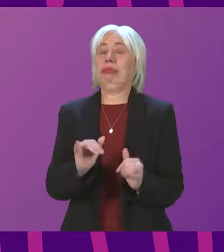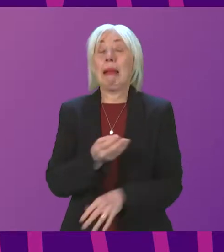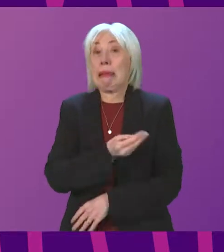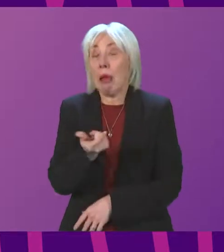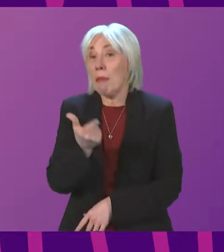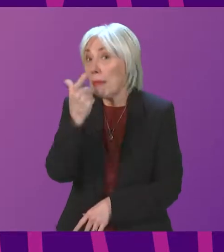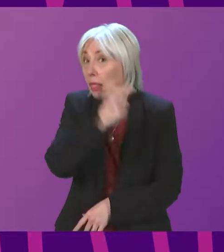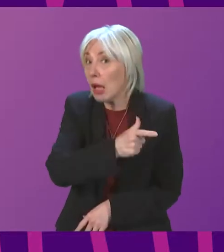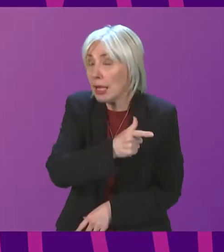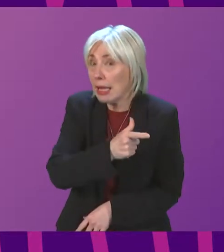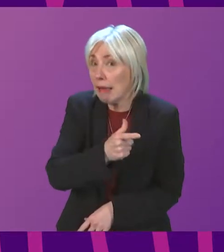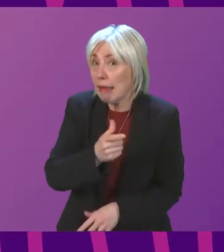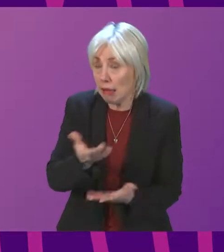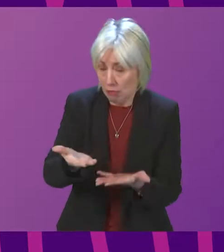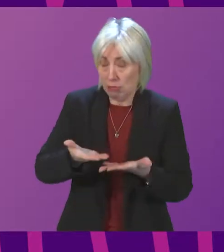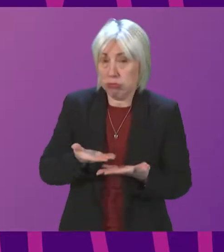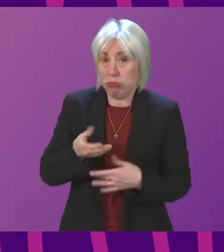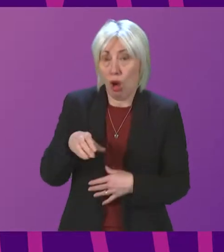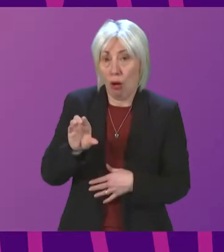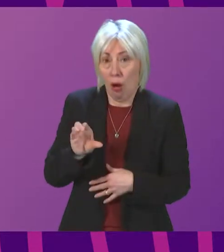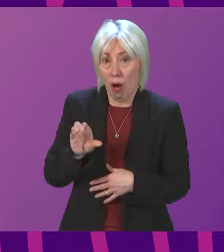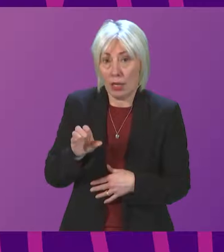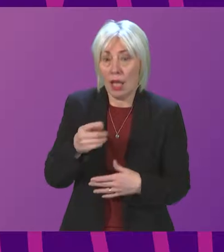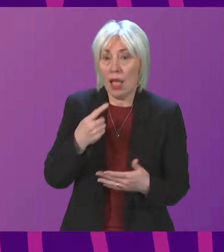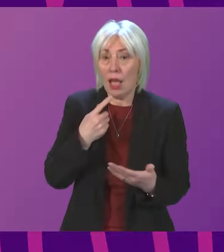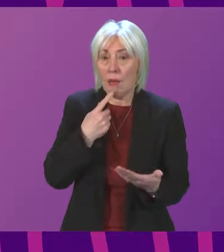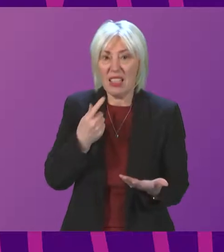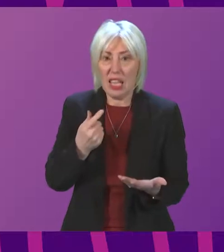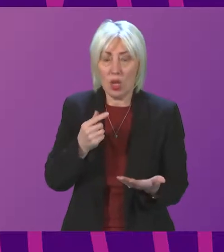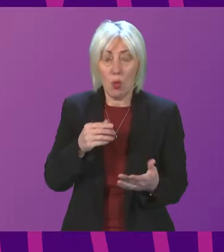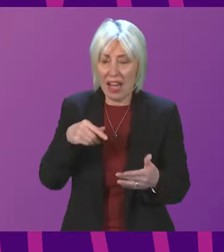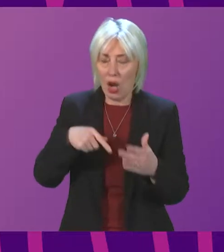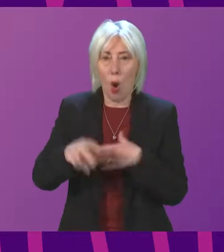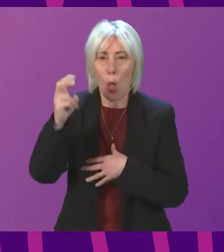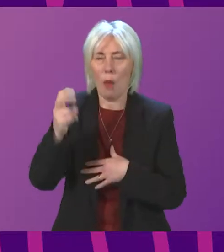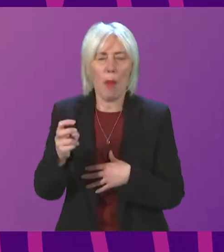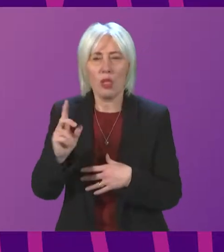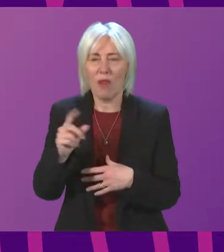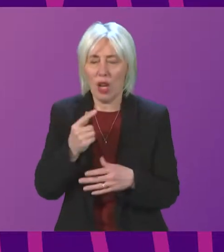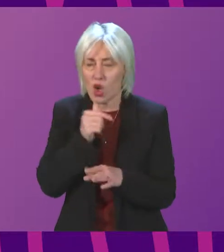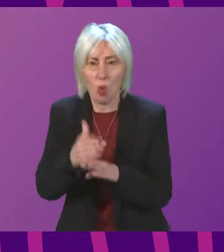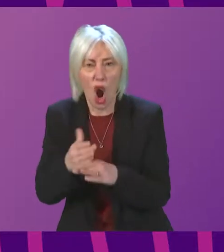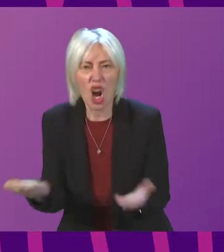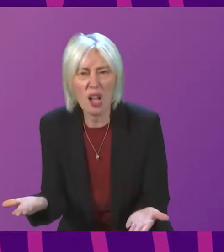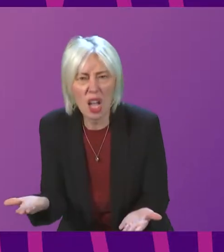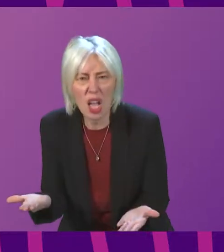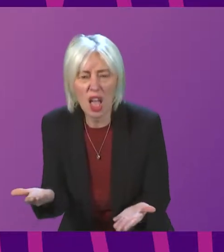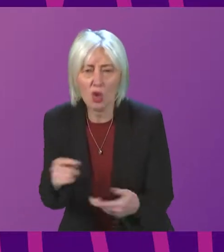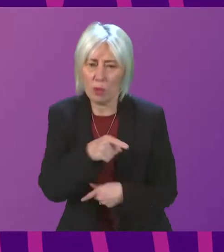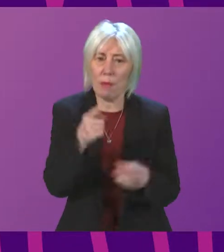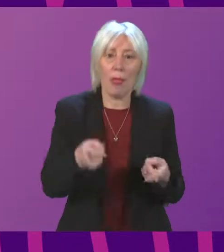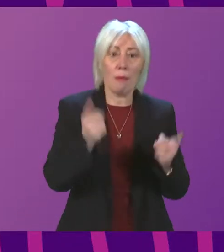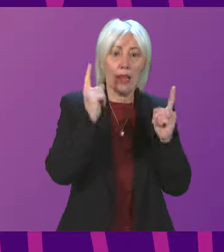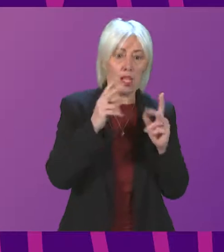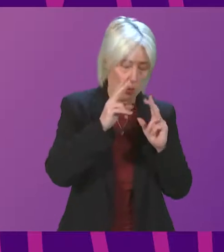to get the card are reporting they don't even work. So perhaps the Minister might want to look into that.